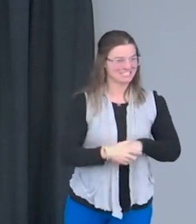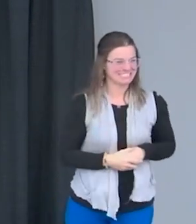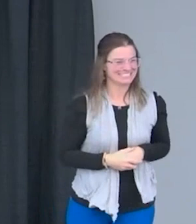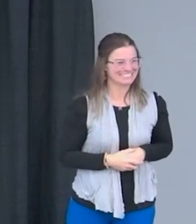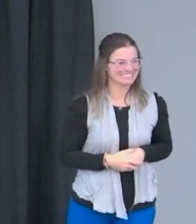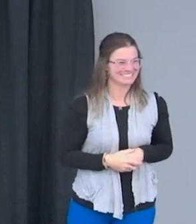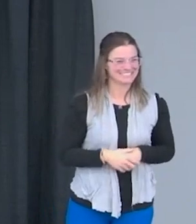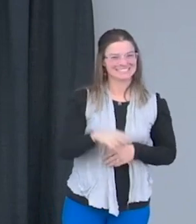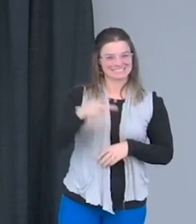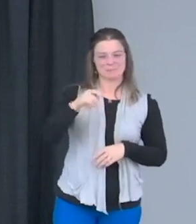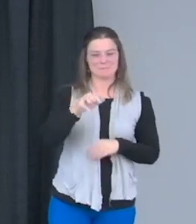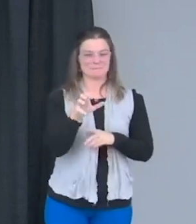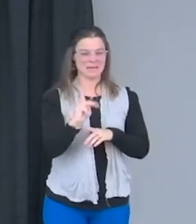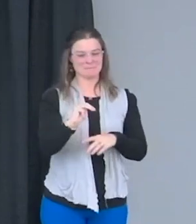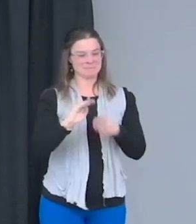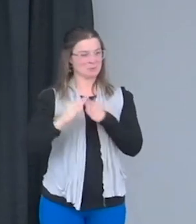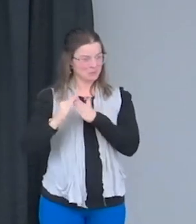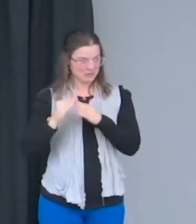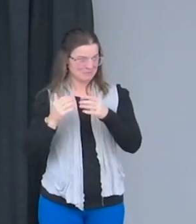Community Partnership Foundation.